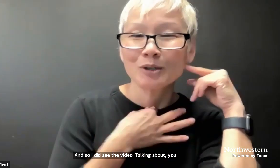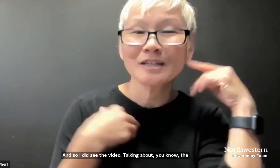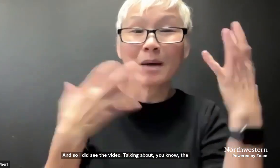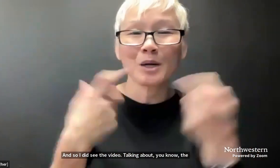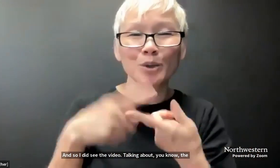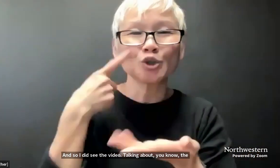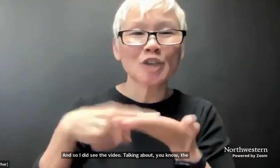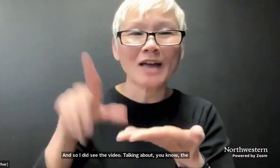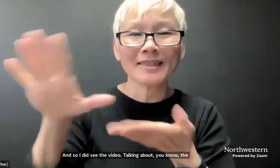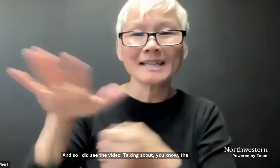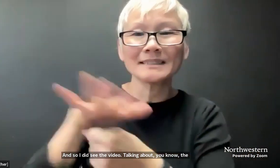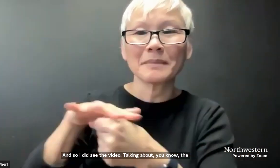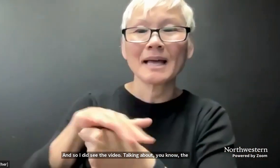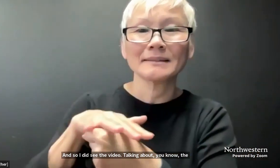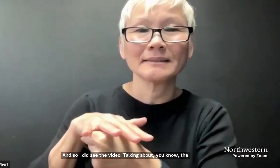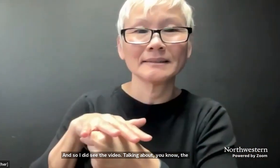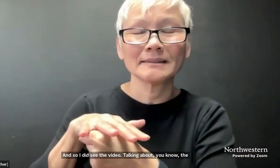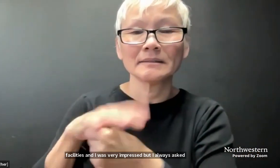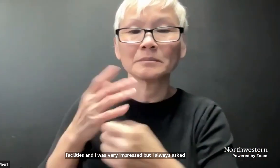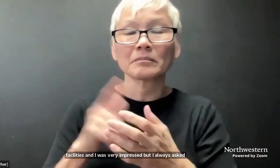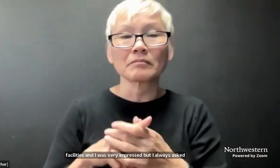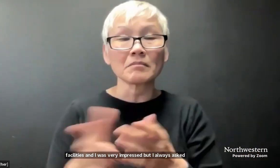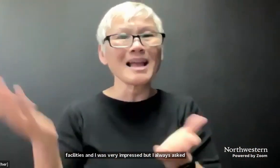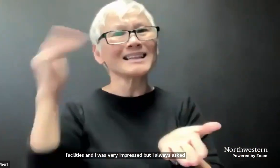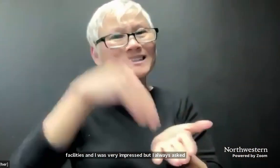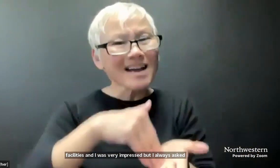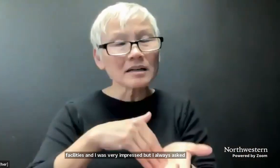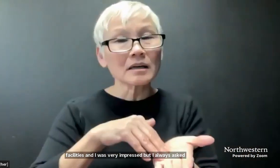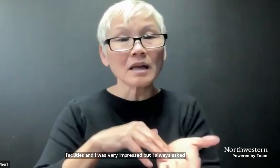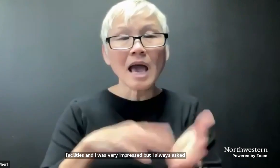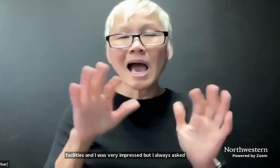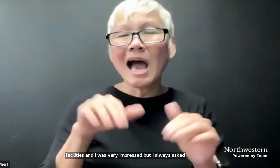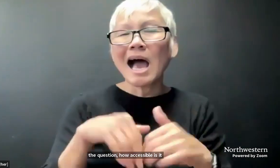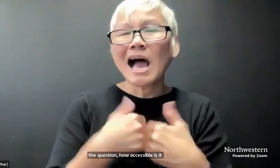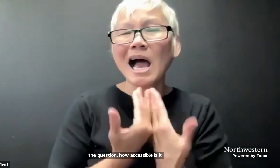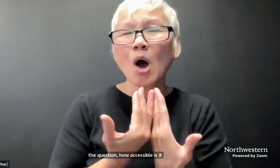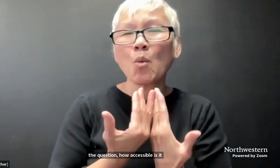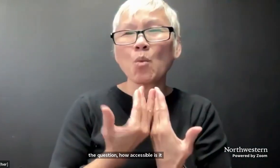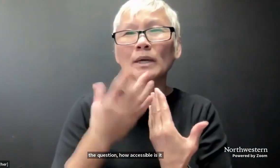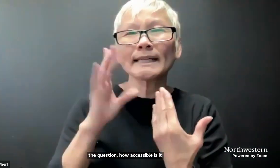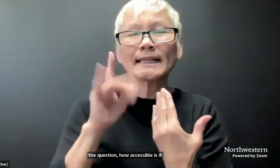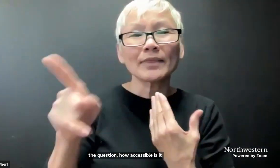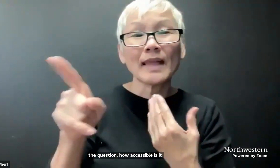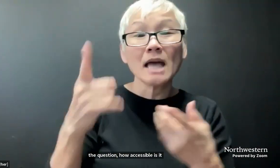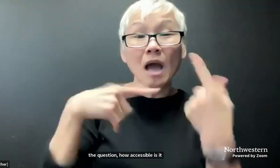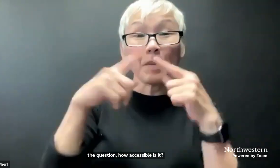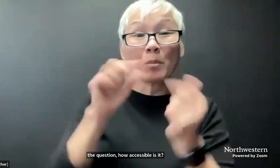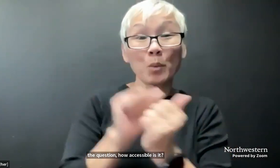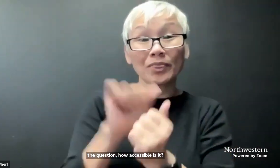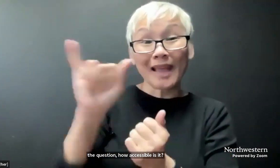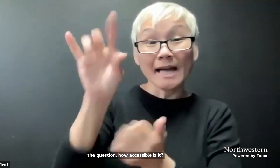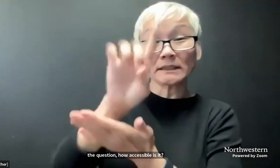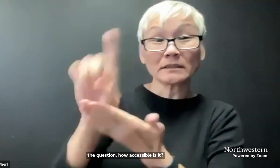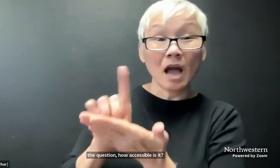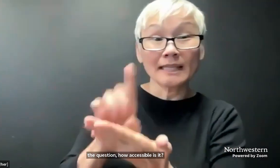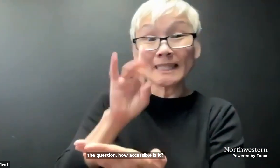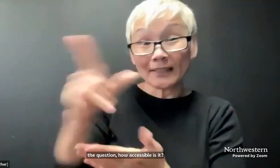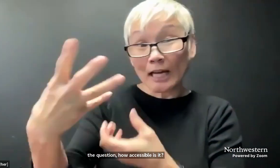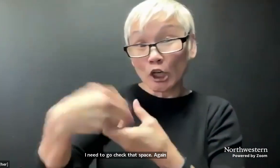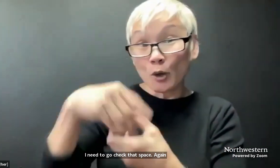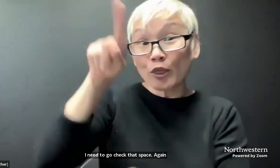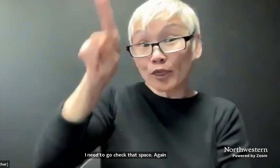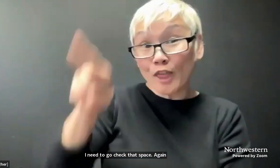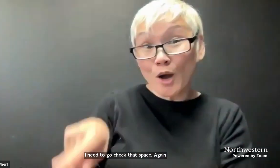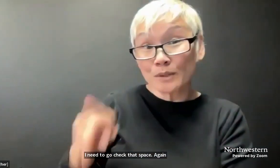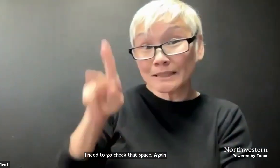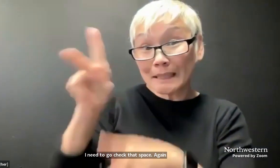always ask the question, how accessible is it? I need to go check that space. Again, how did they come up